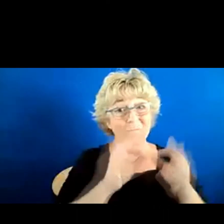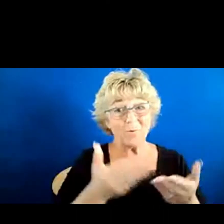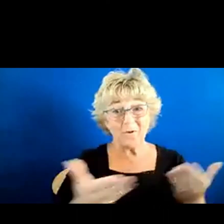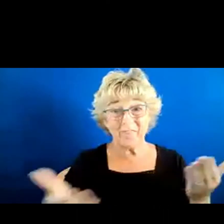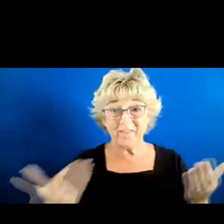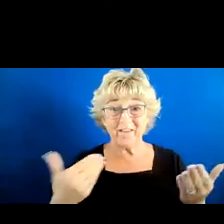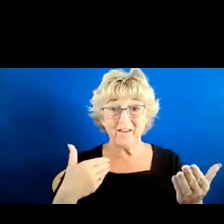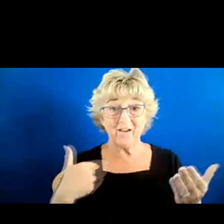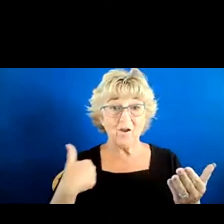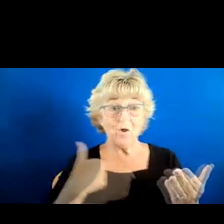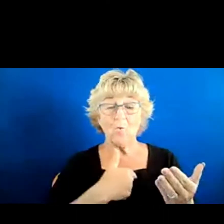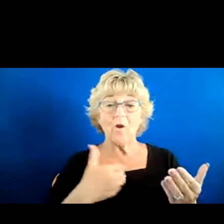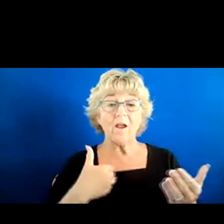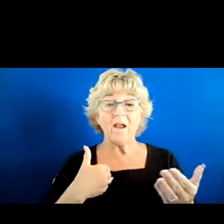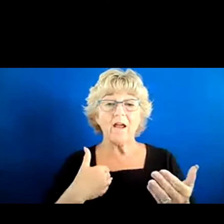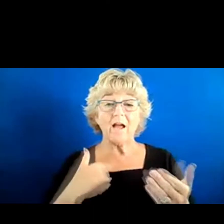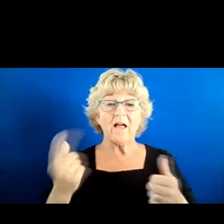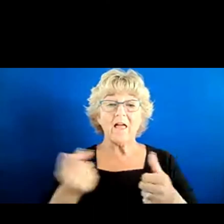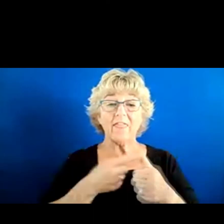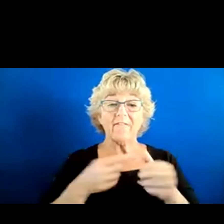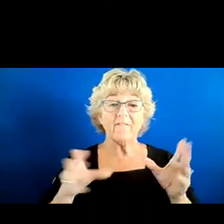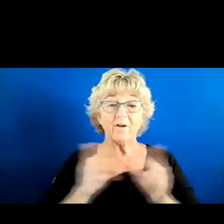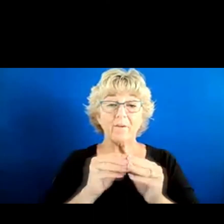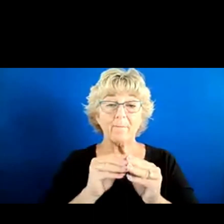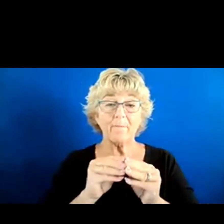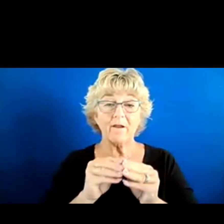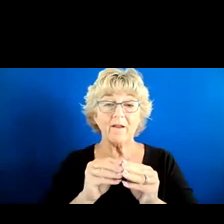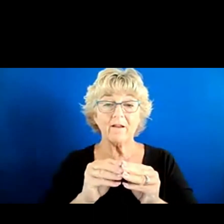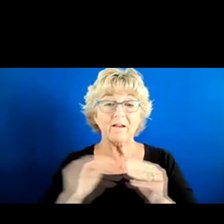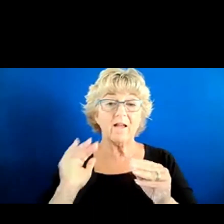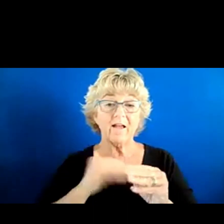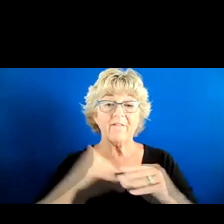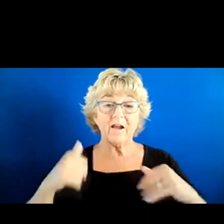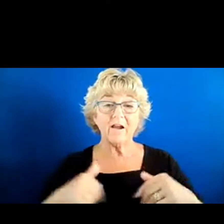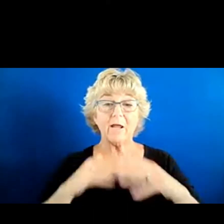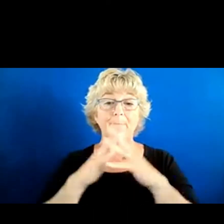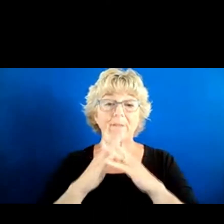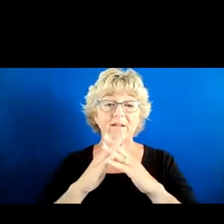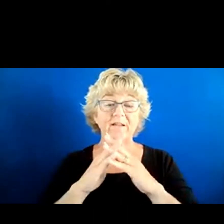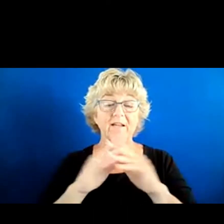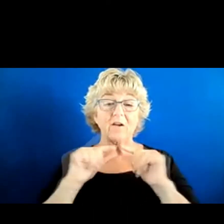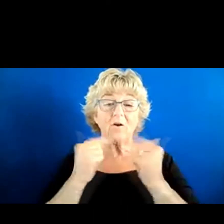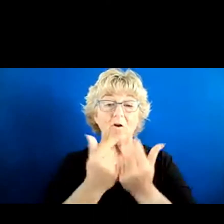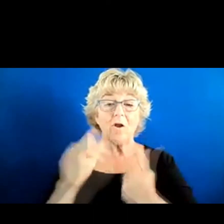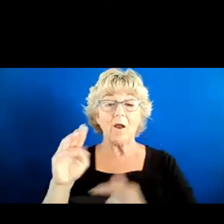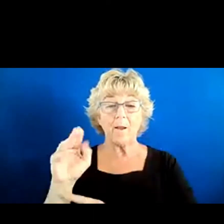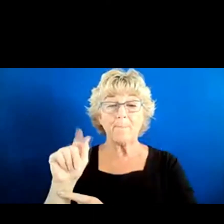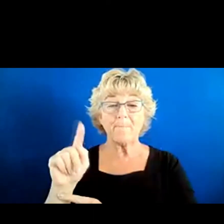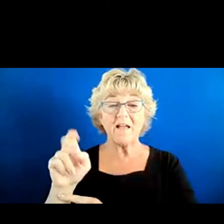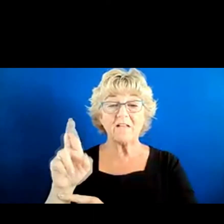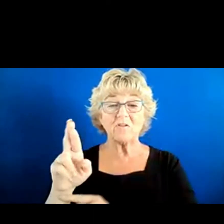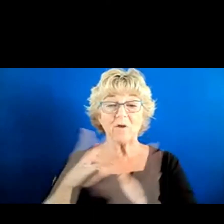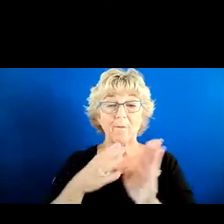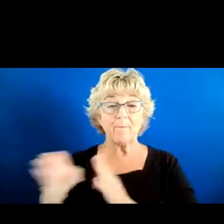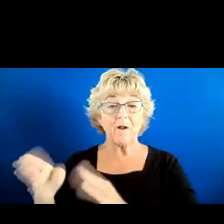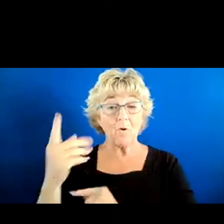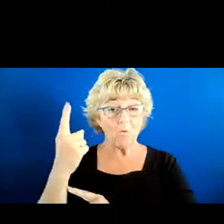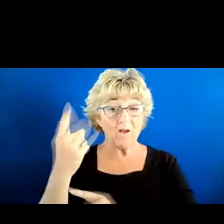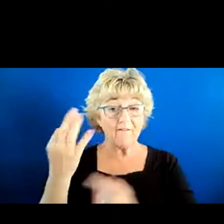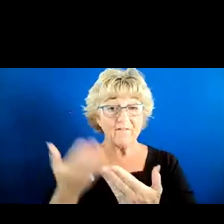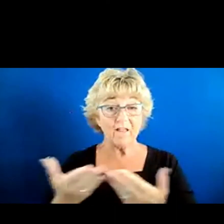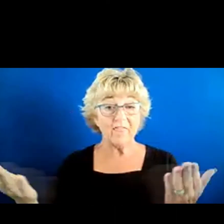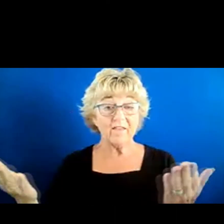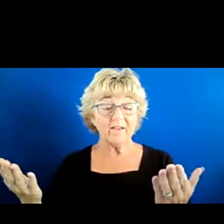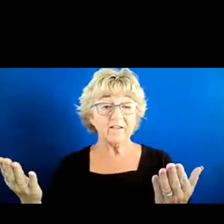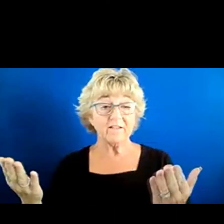we just have the first meeting of our implementation group for the Master Plan for Aging. And one of the things that